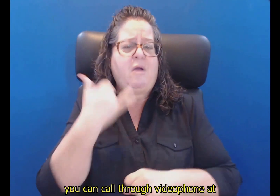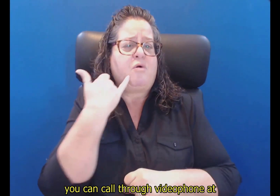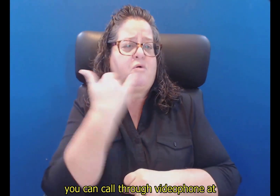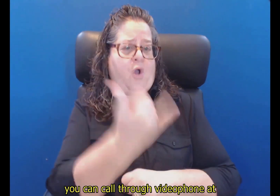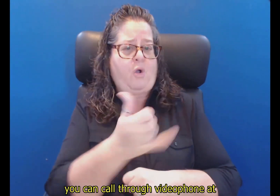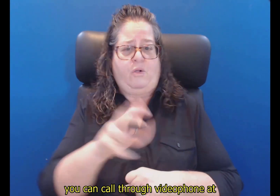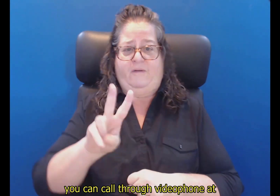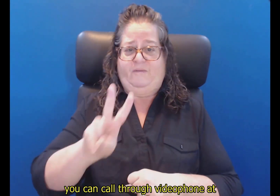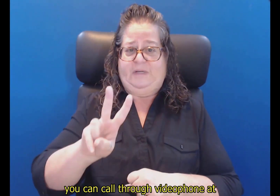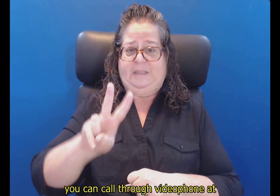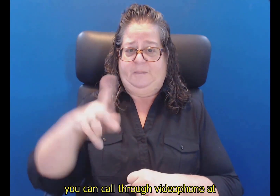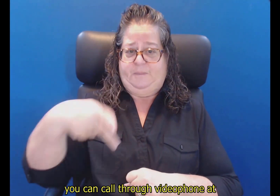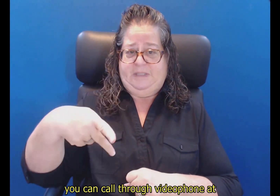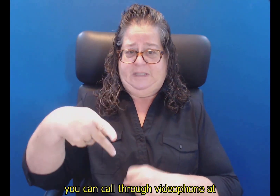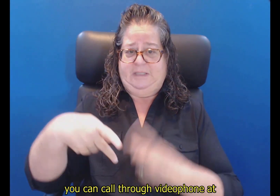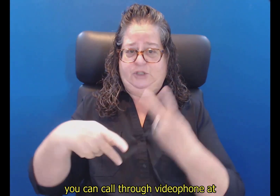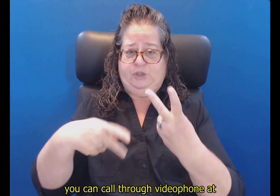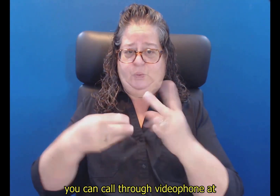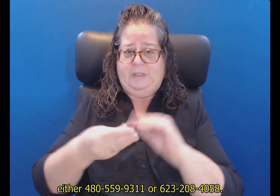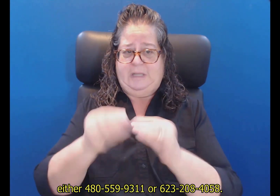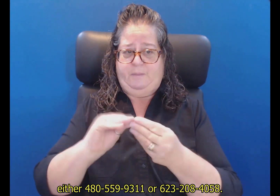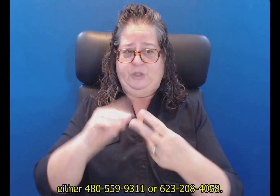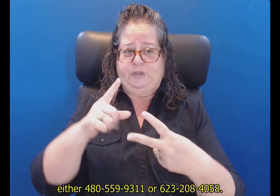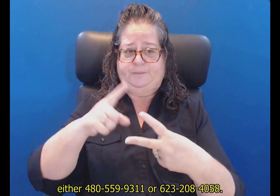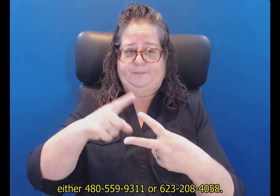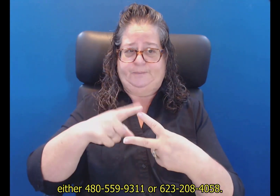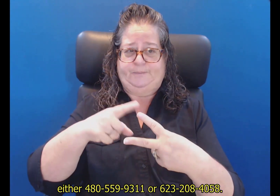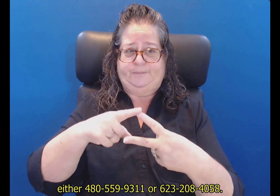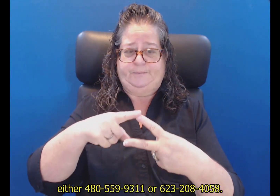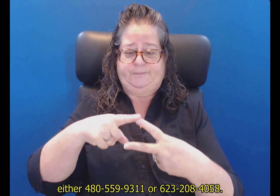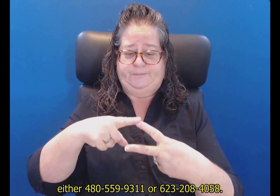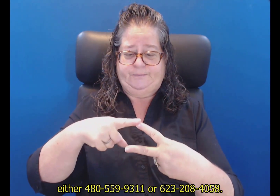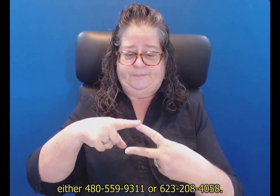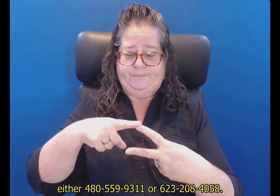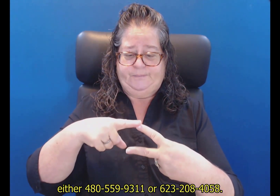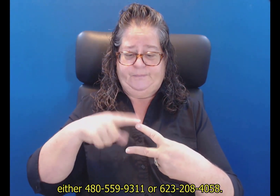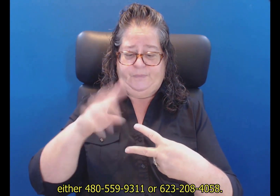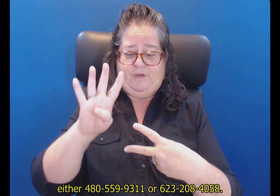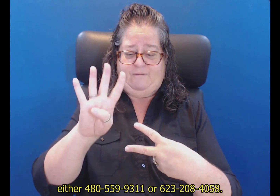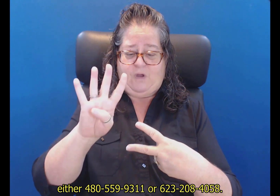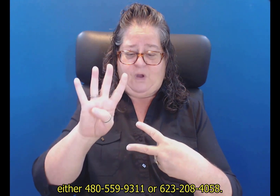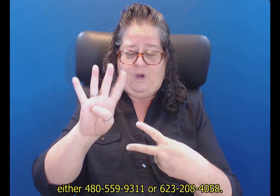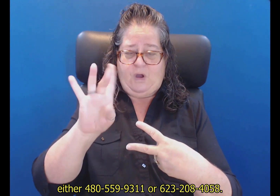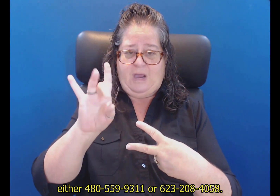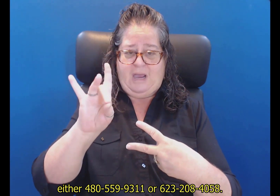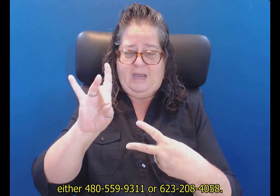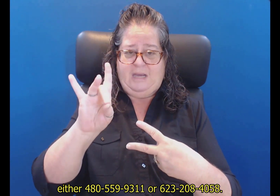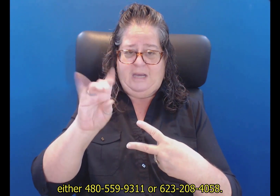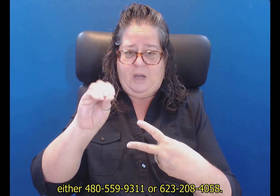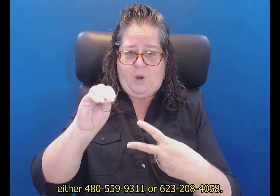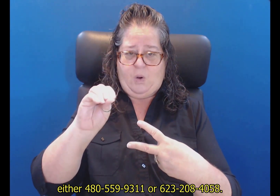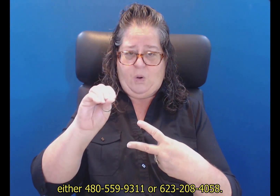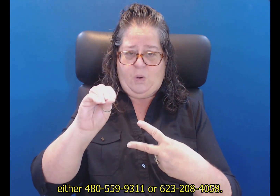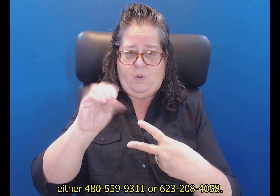you can call through videophone at either 480-559-9311